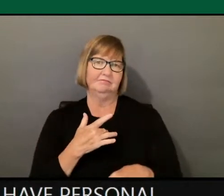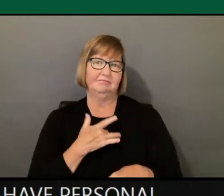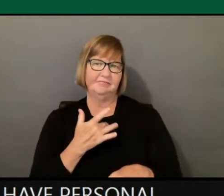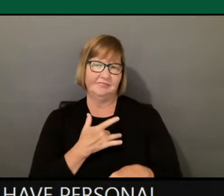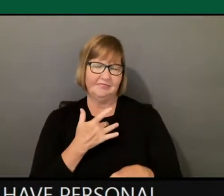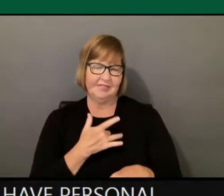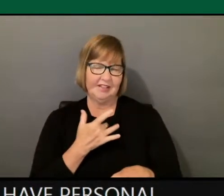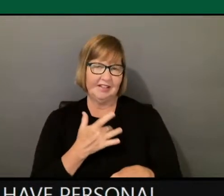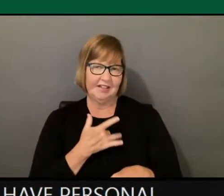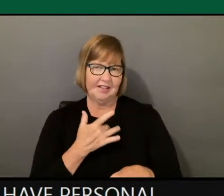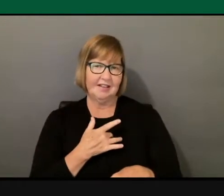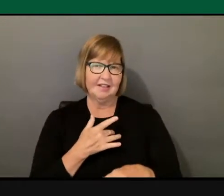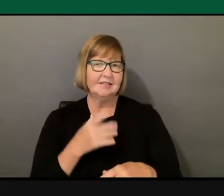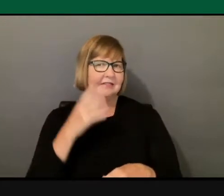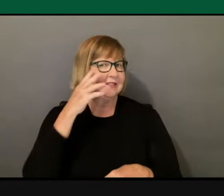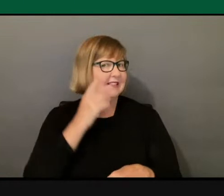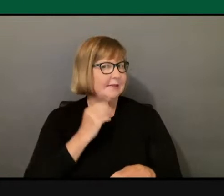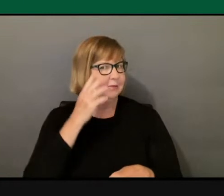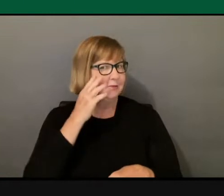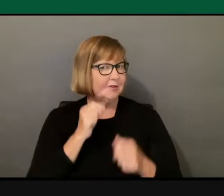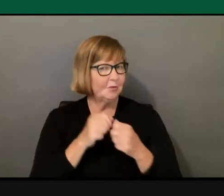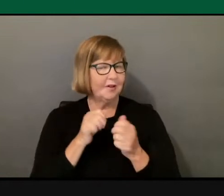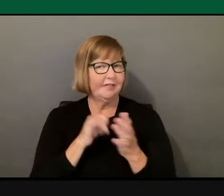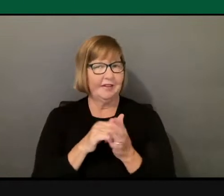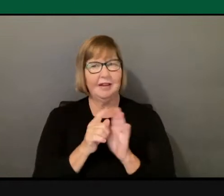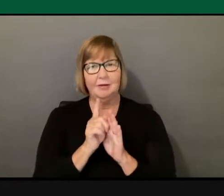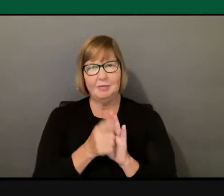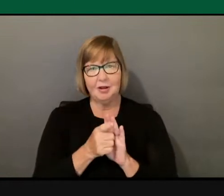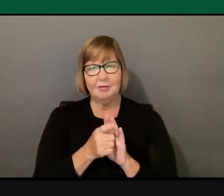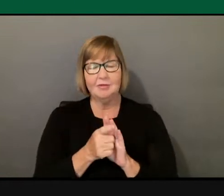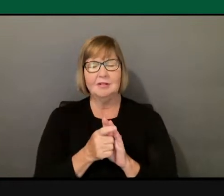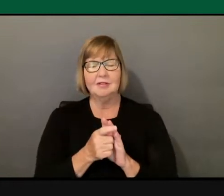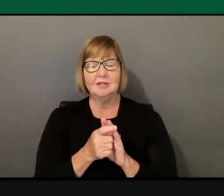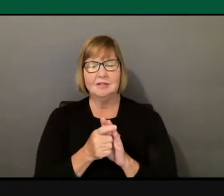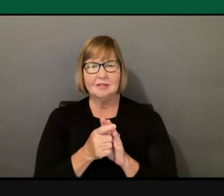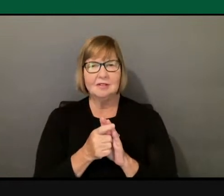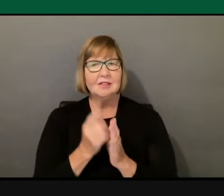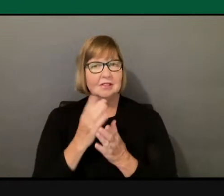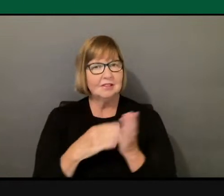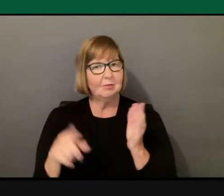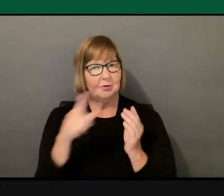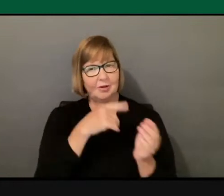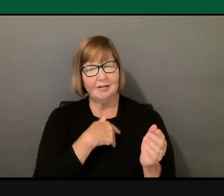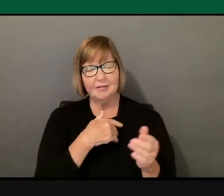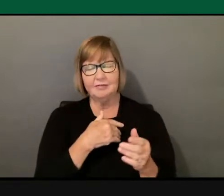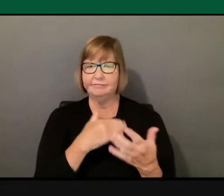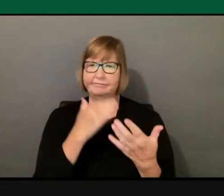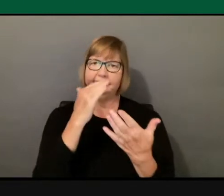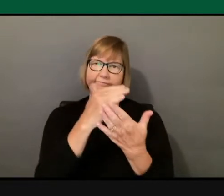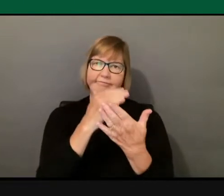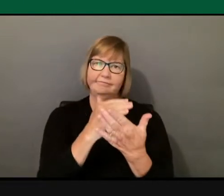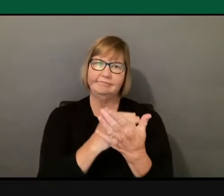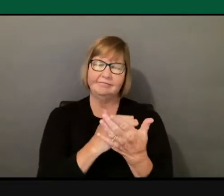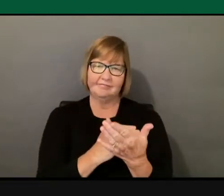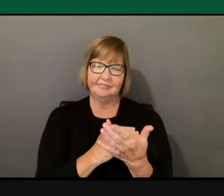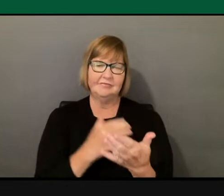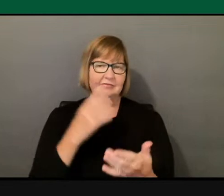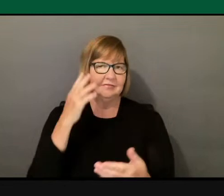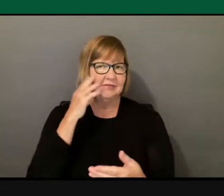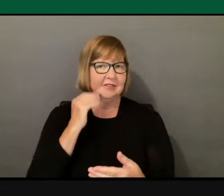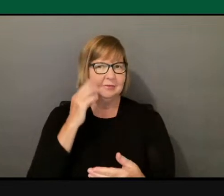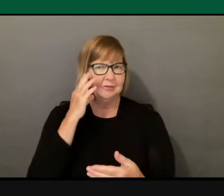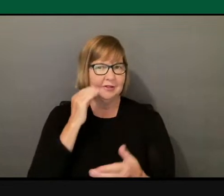have a long list of experience with these moments. So, I'm going to ask by asking Morgan,